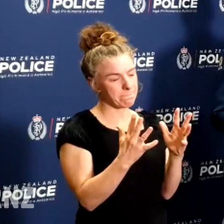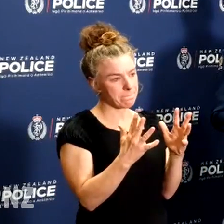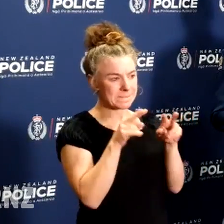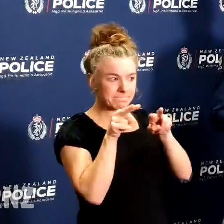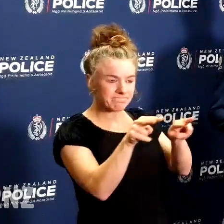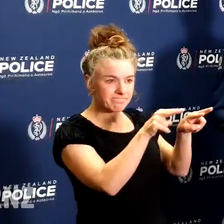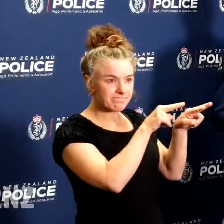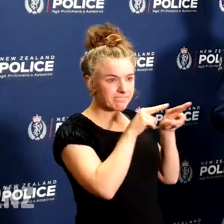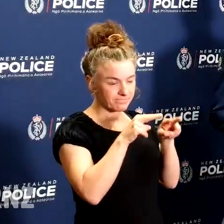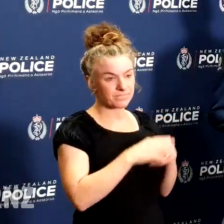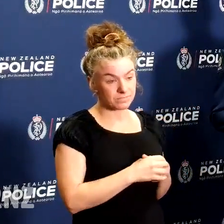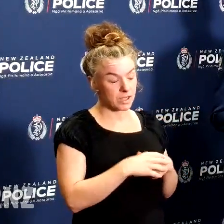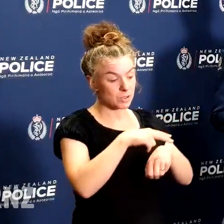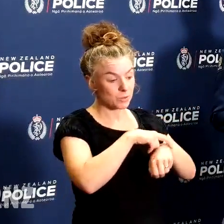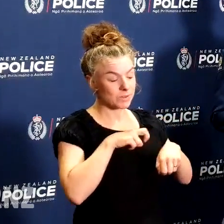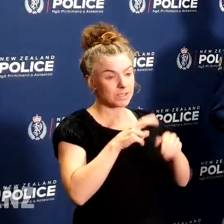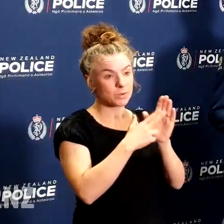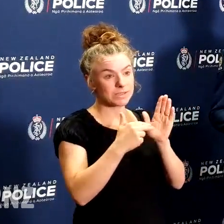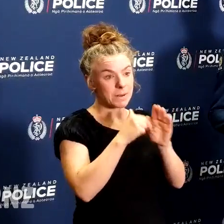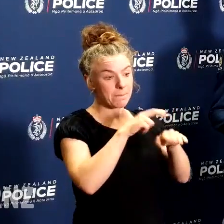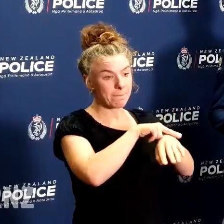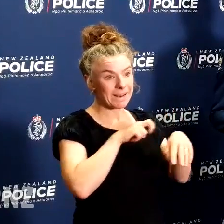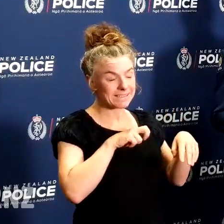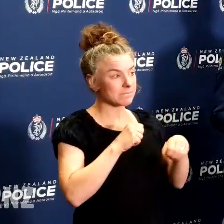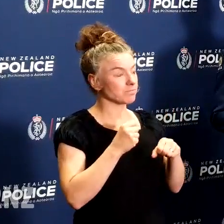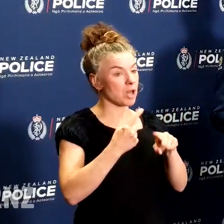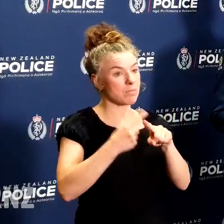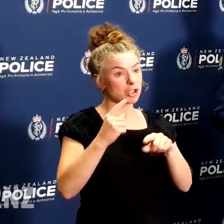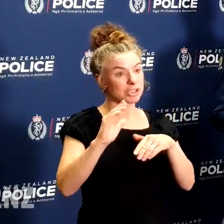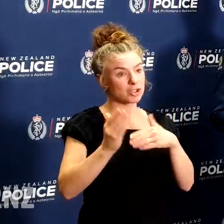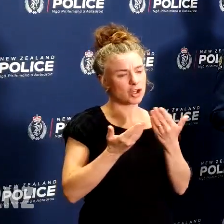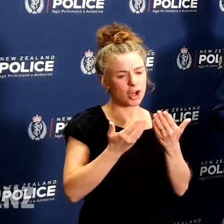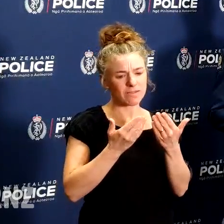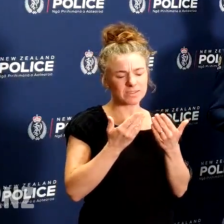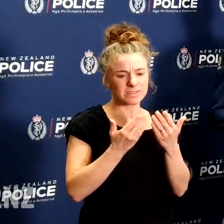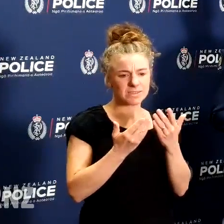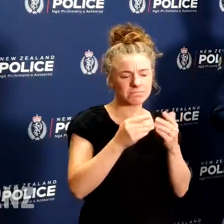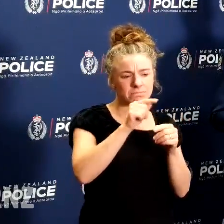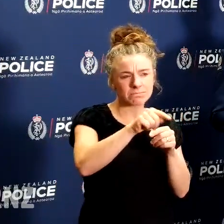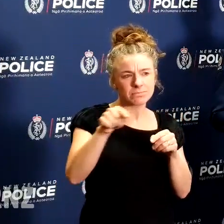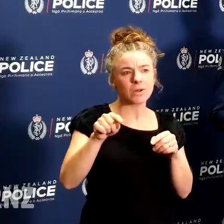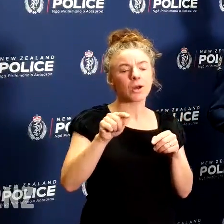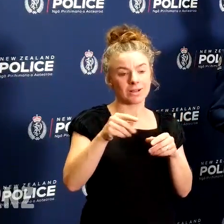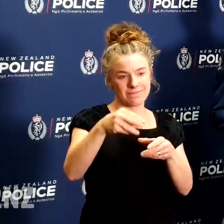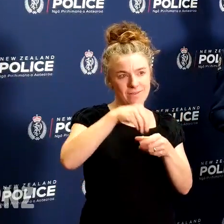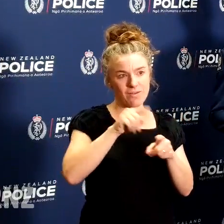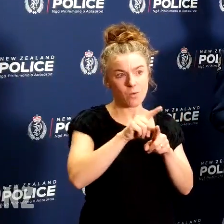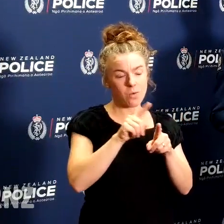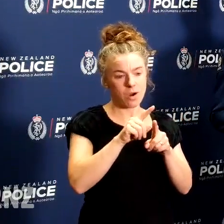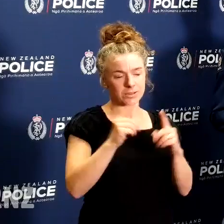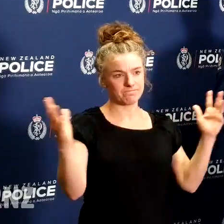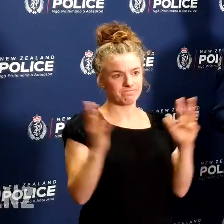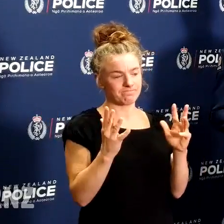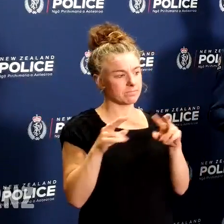from the New Zealand Police and our emergency service partners to ensure that everyone in New